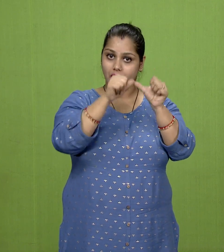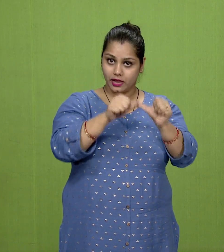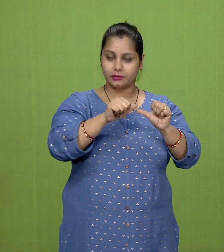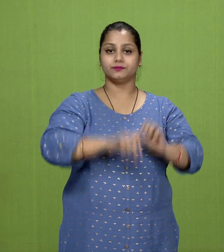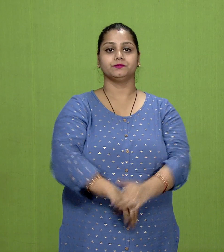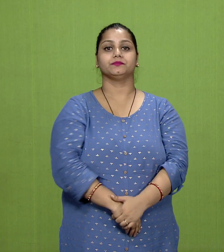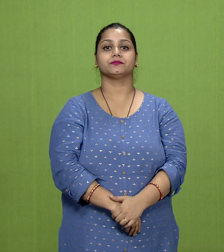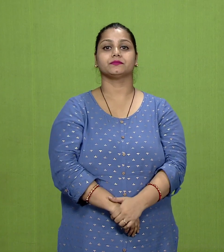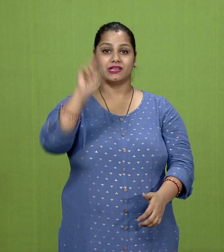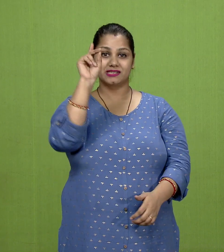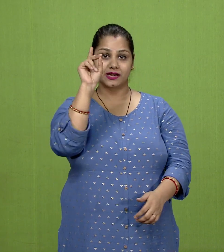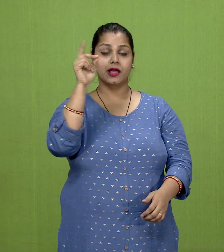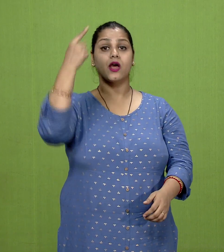Right knowledge. Right